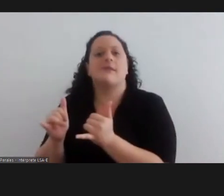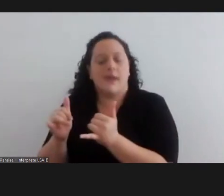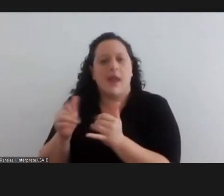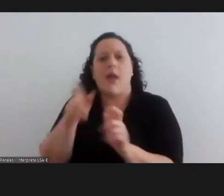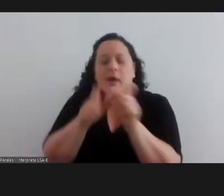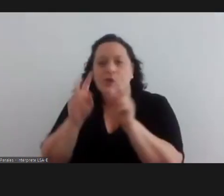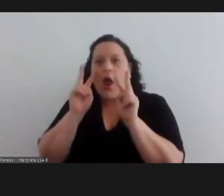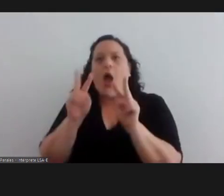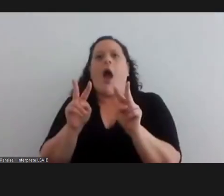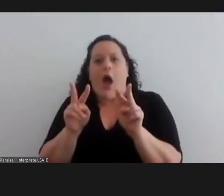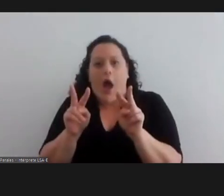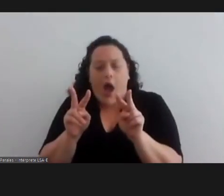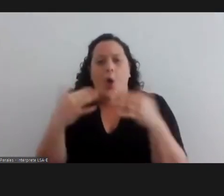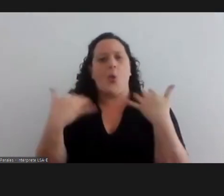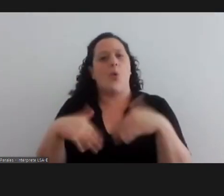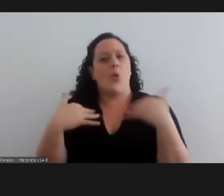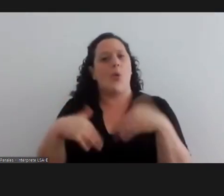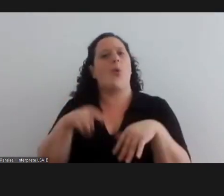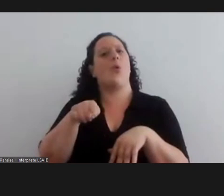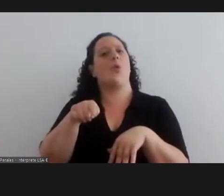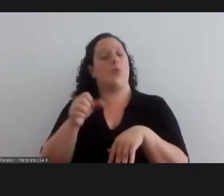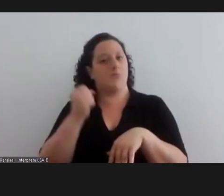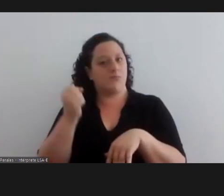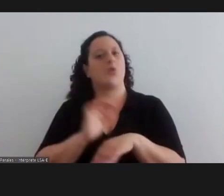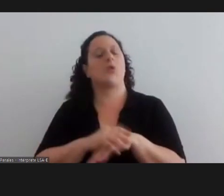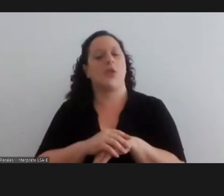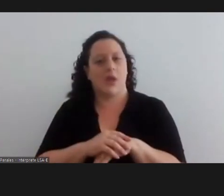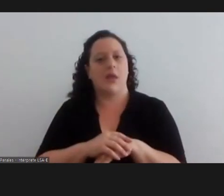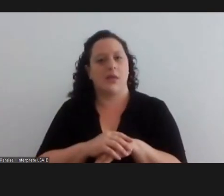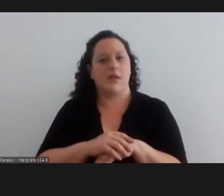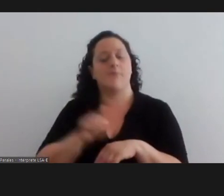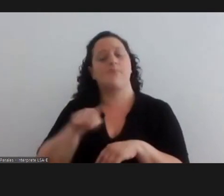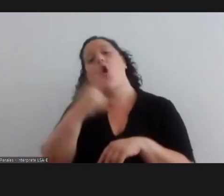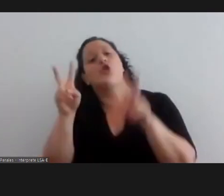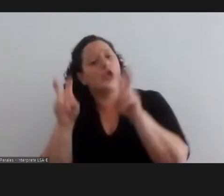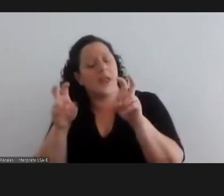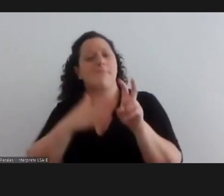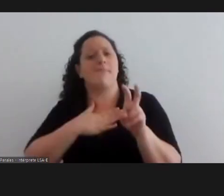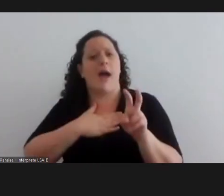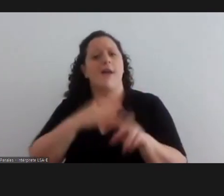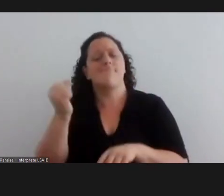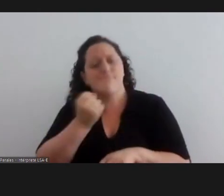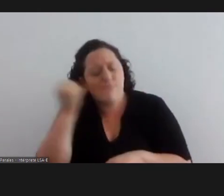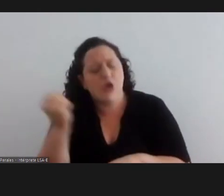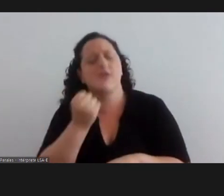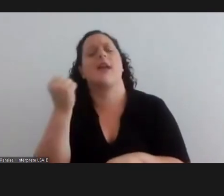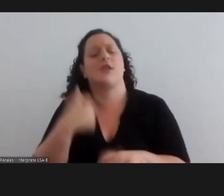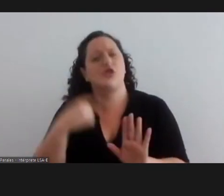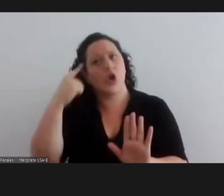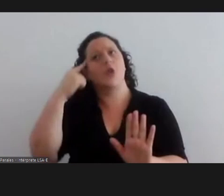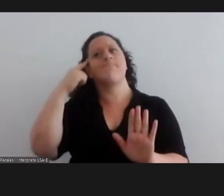took many people by surprise another of the things that i believe is very important